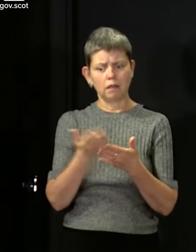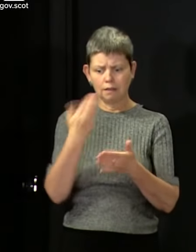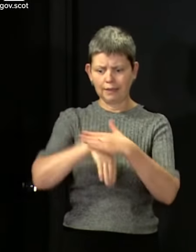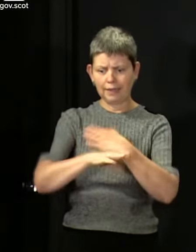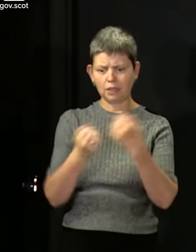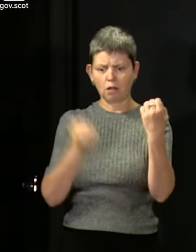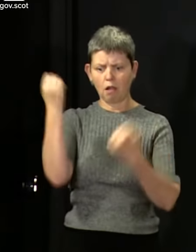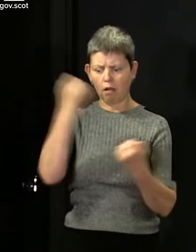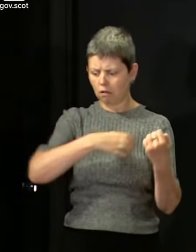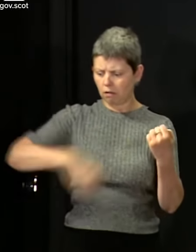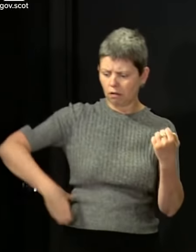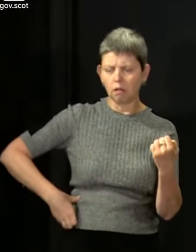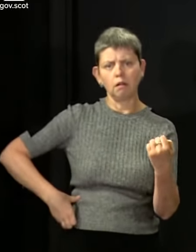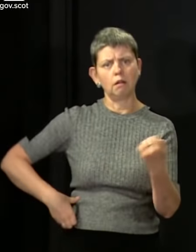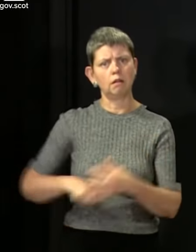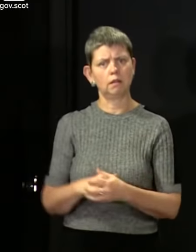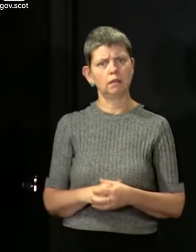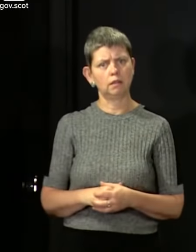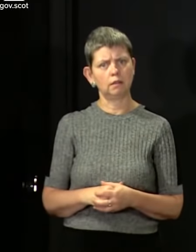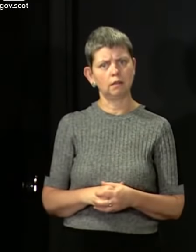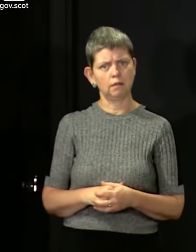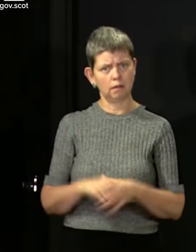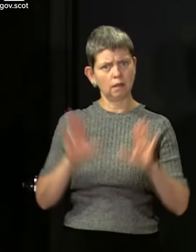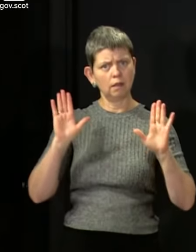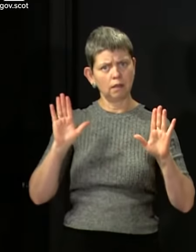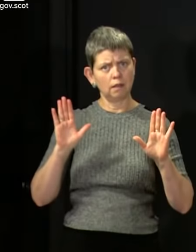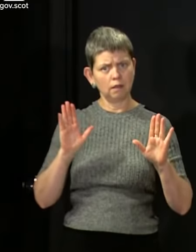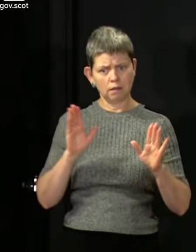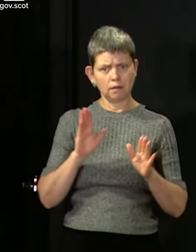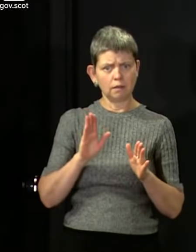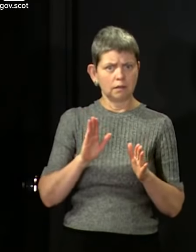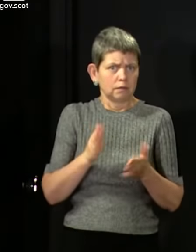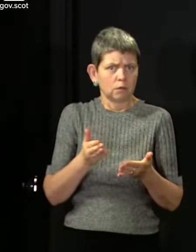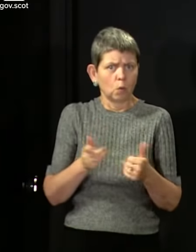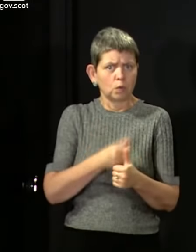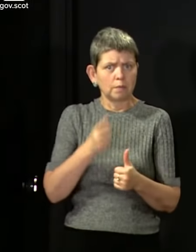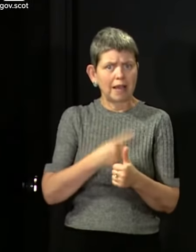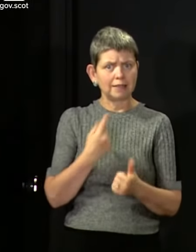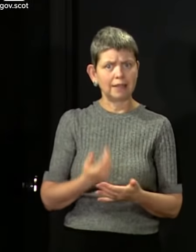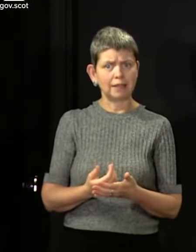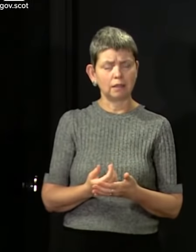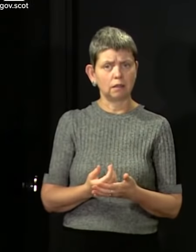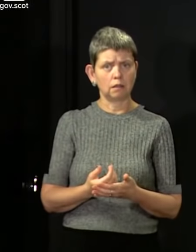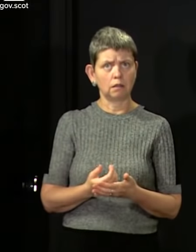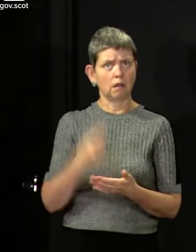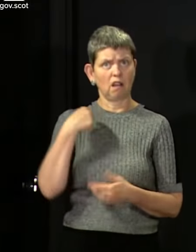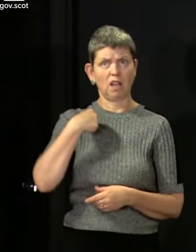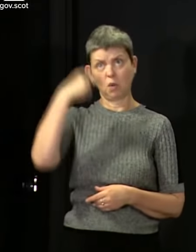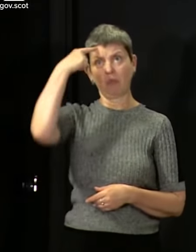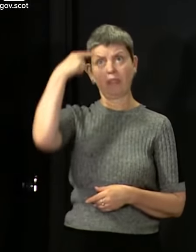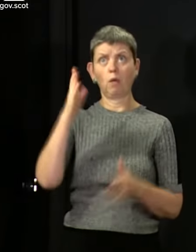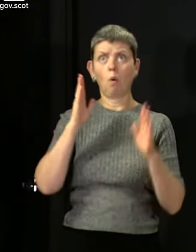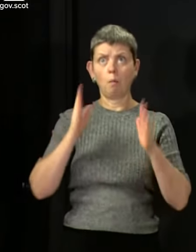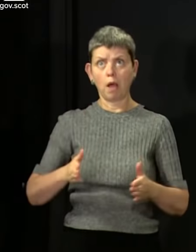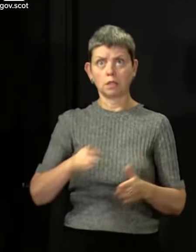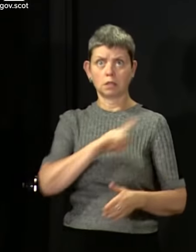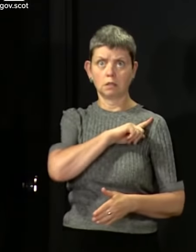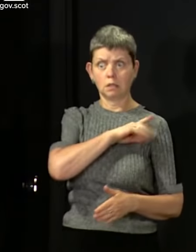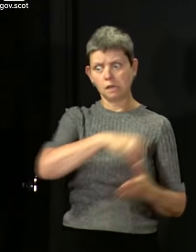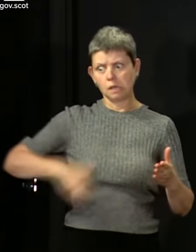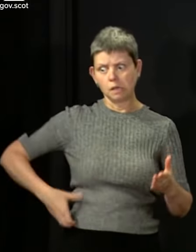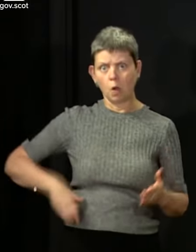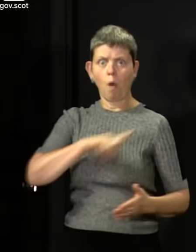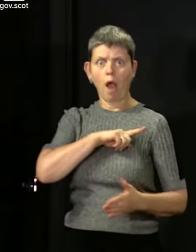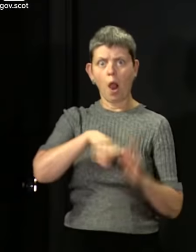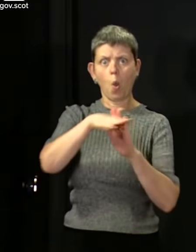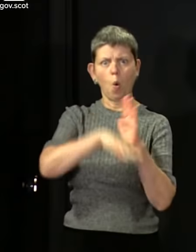seatbelt on because my head is telling me that the law tells me to do it or that the police will find me if I get caught not doing it. put my